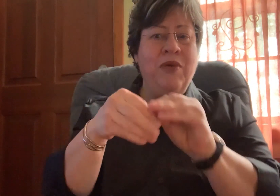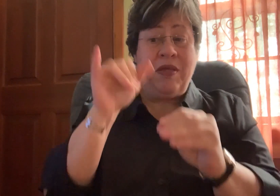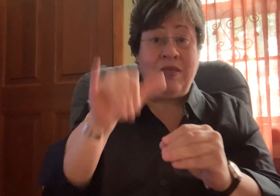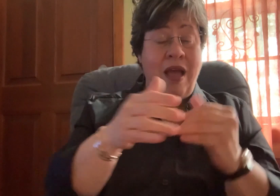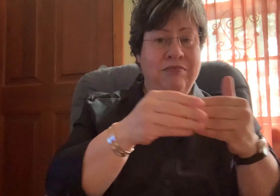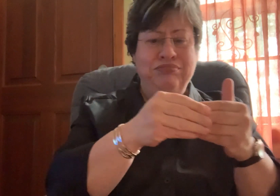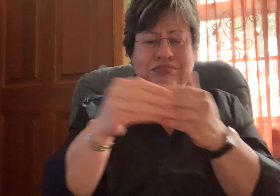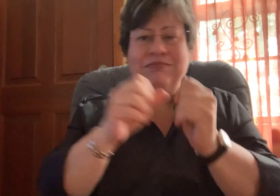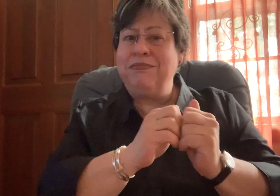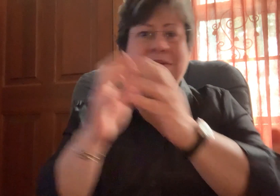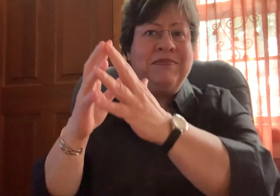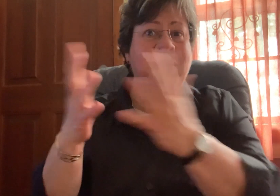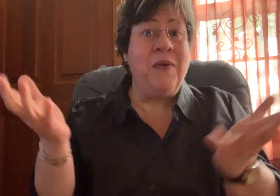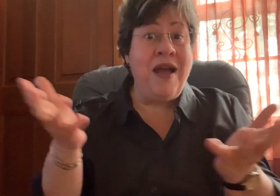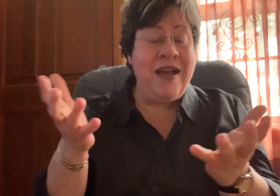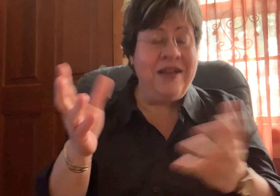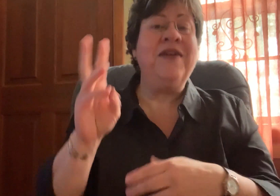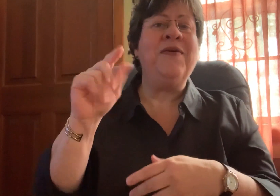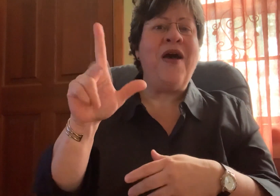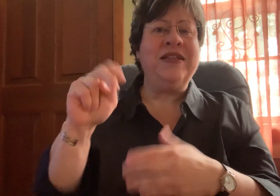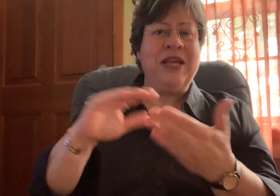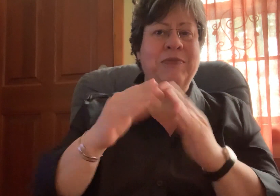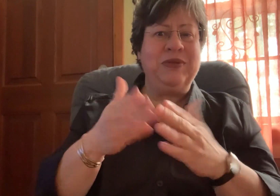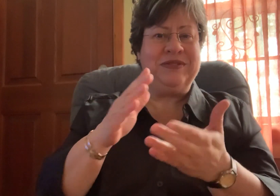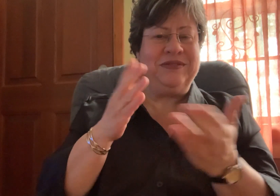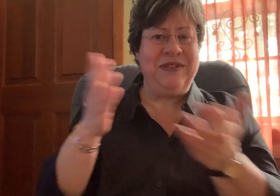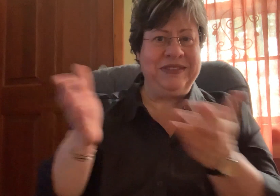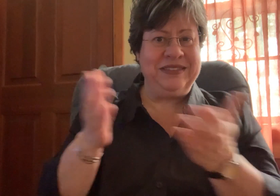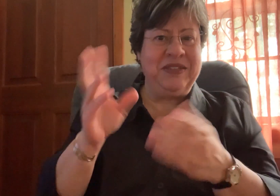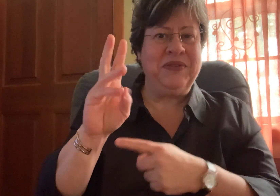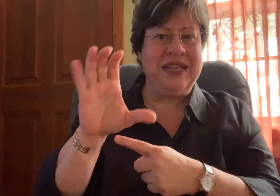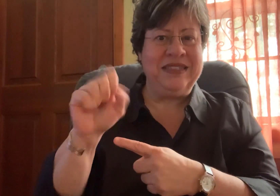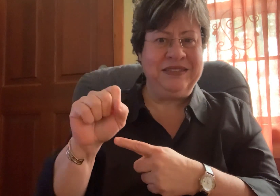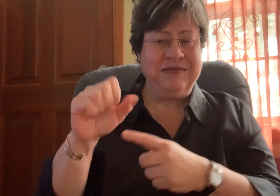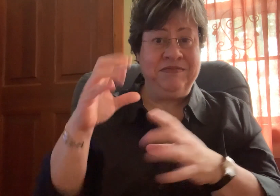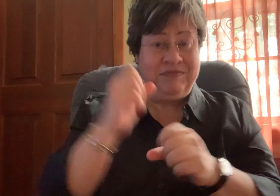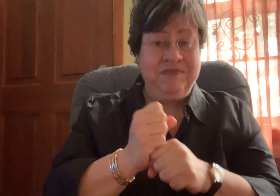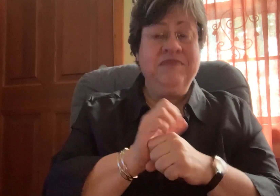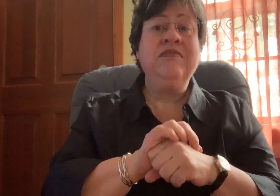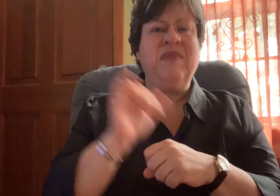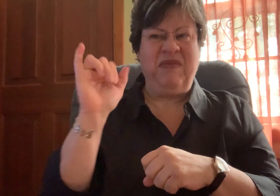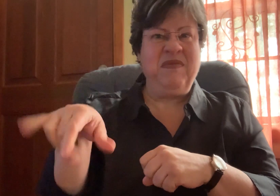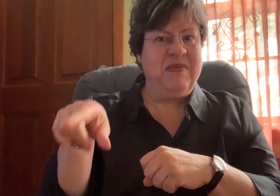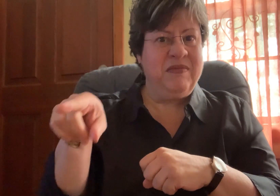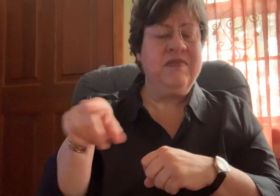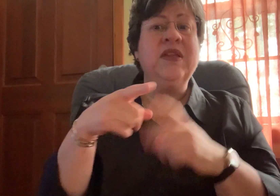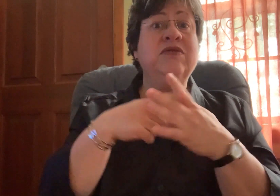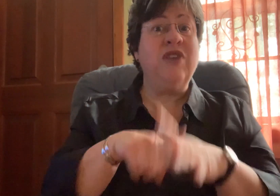big seed, to establish a program known as Wraparound. That seed ultimately led to the creation of Walden